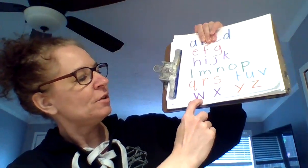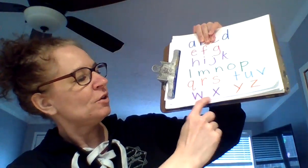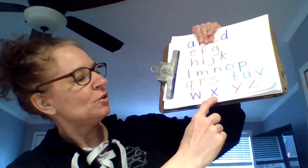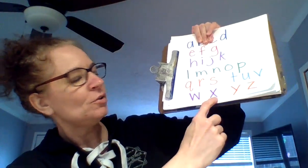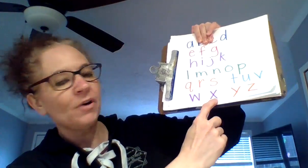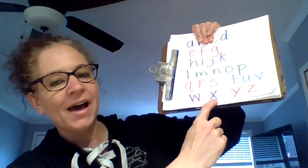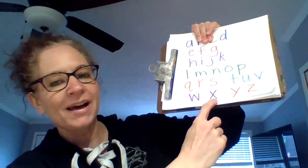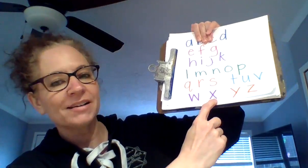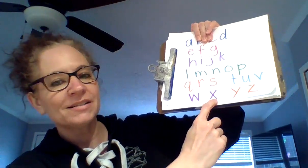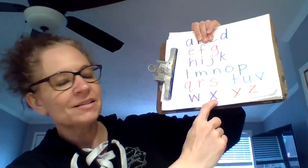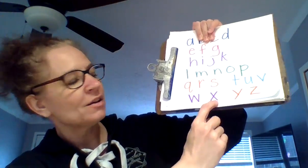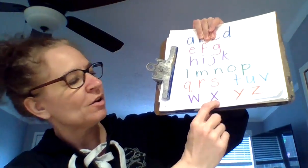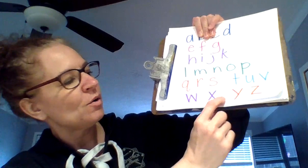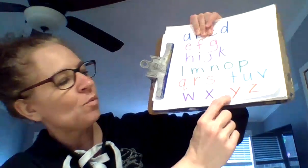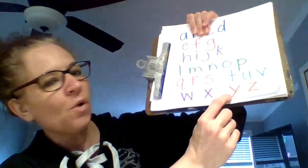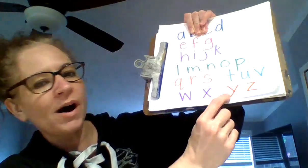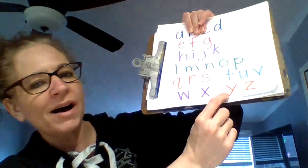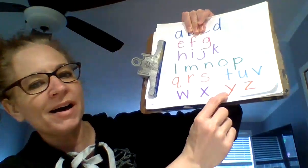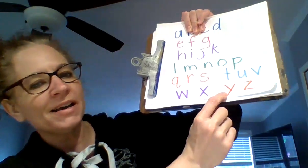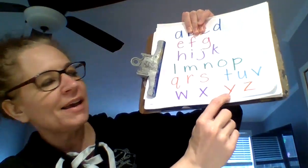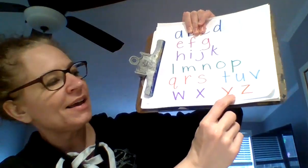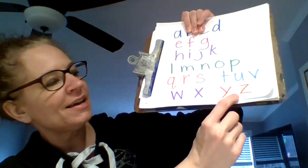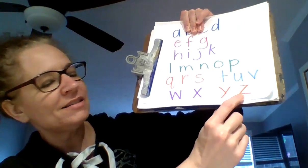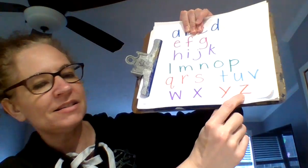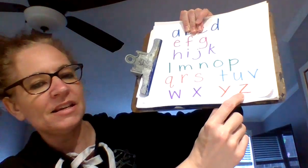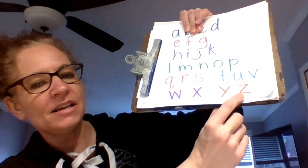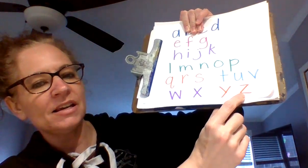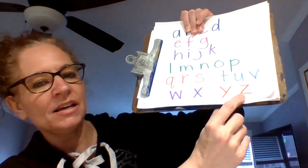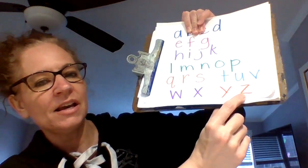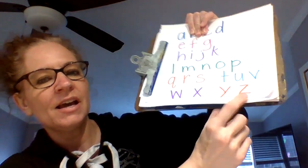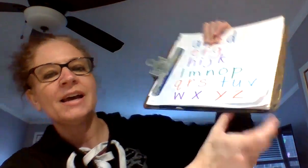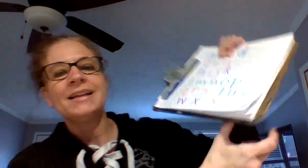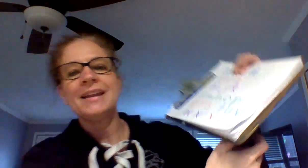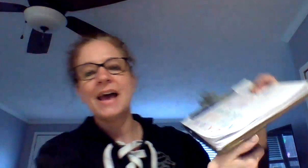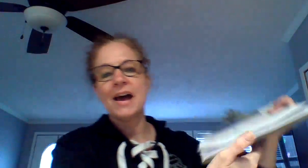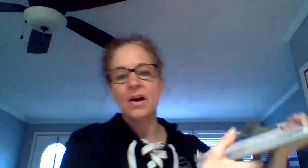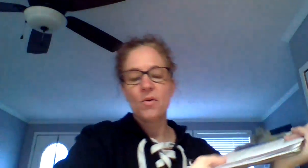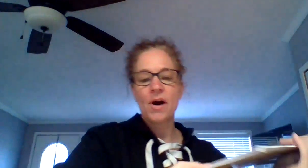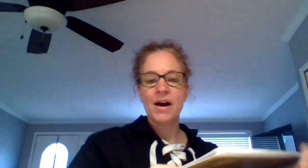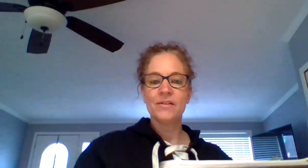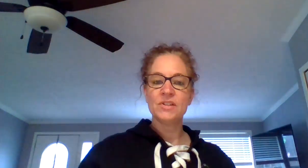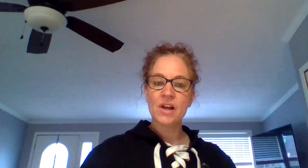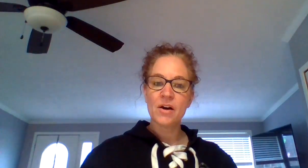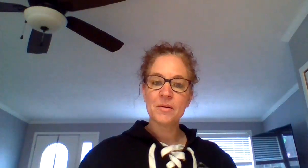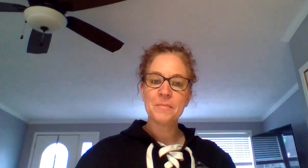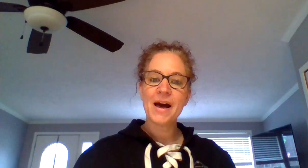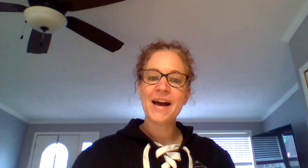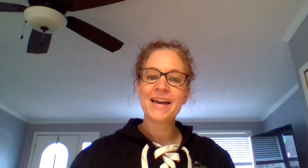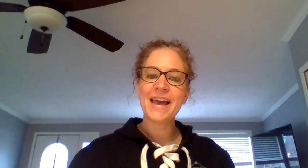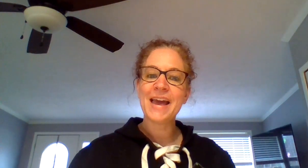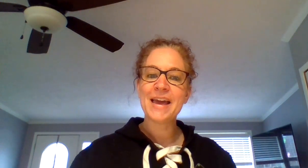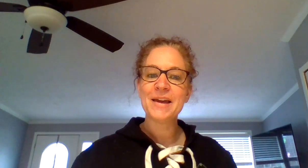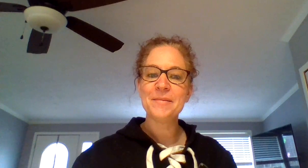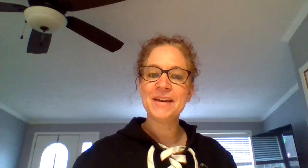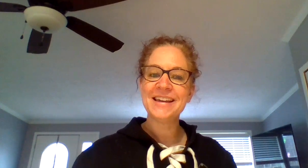X, Y, and Z. Now I've sung my A, B,